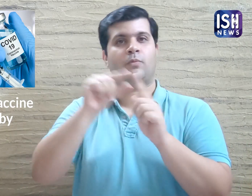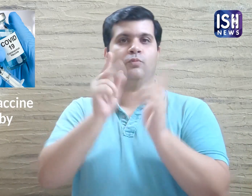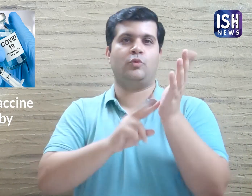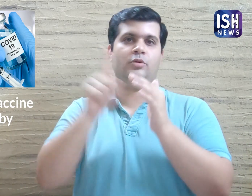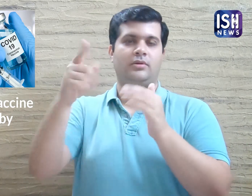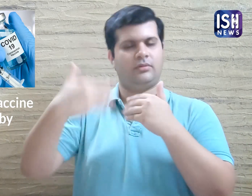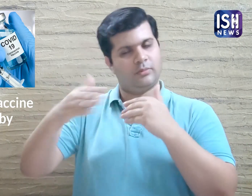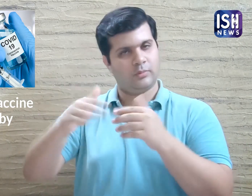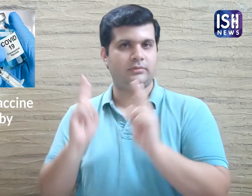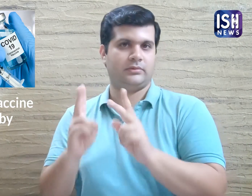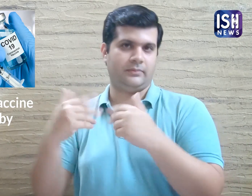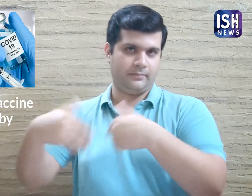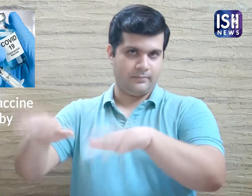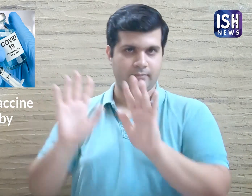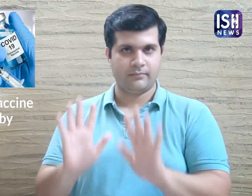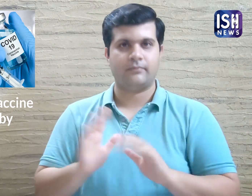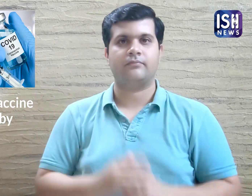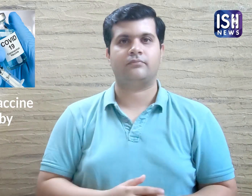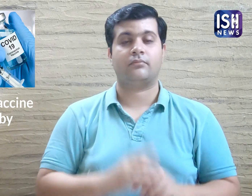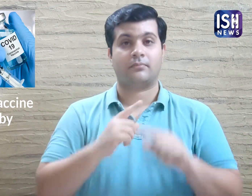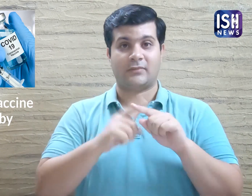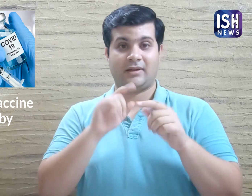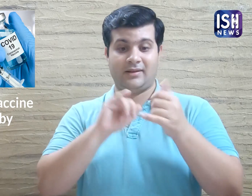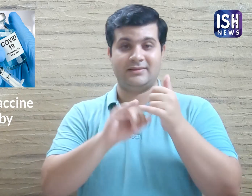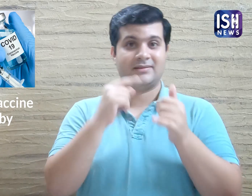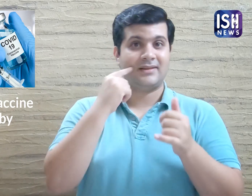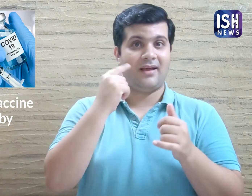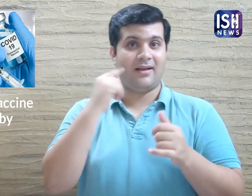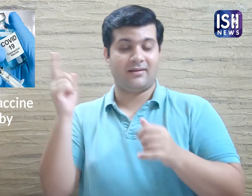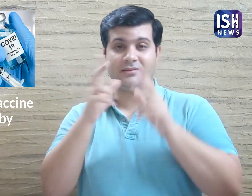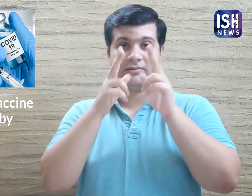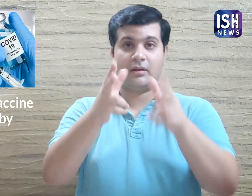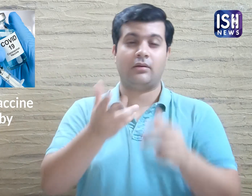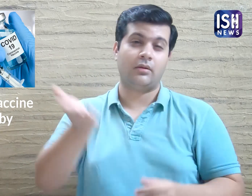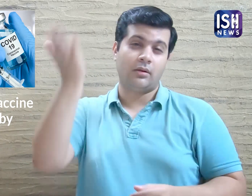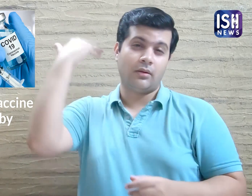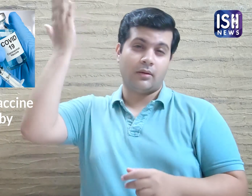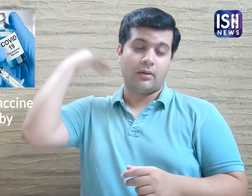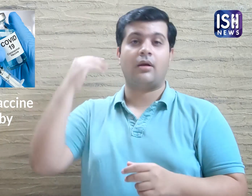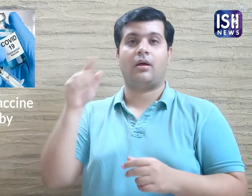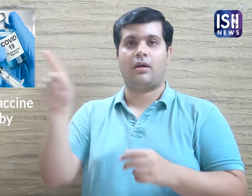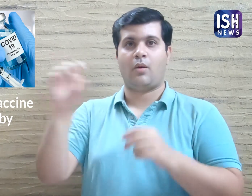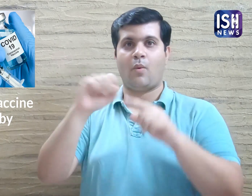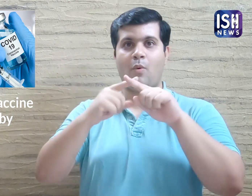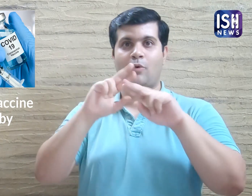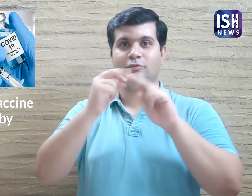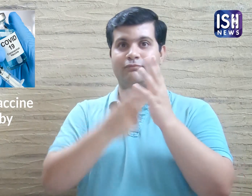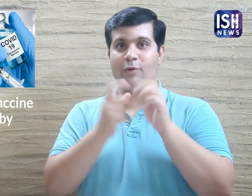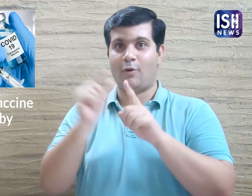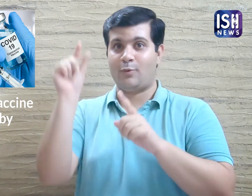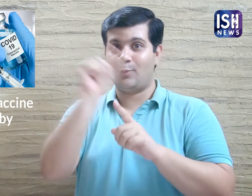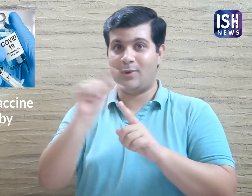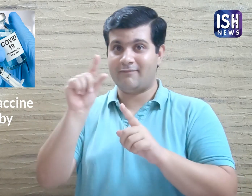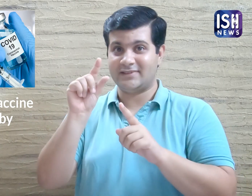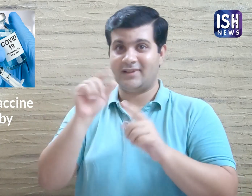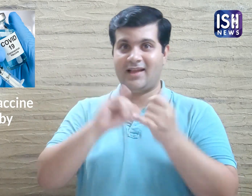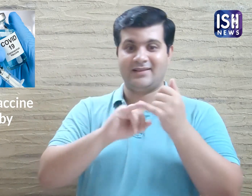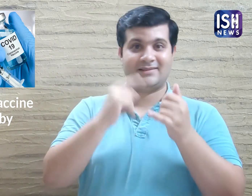the SII facility in Poonay. He also mentioned that SII had earlier collaborated with Oxford